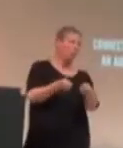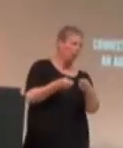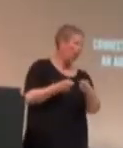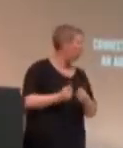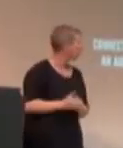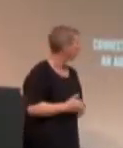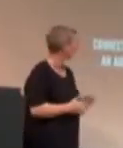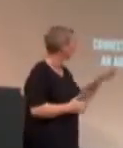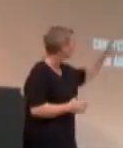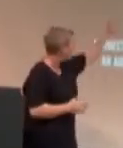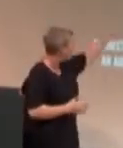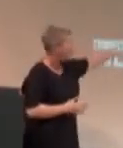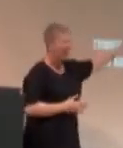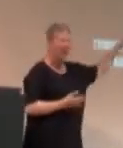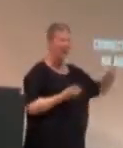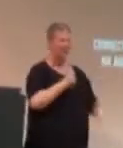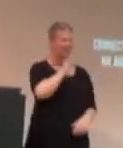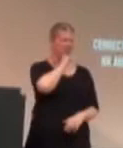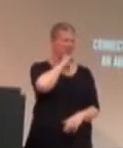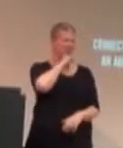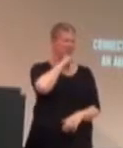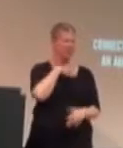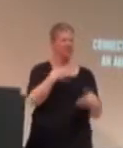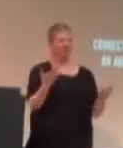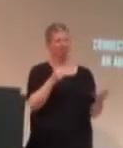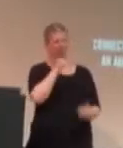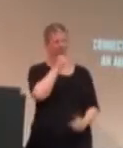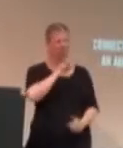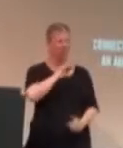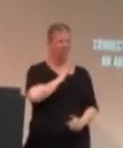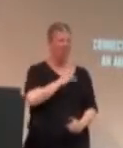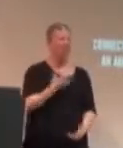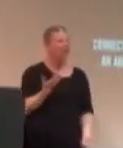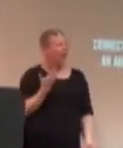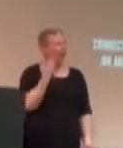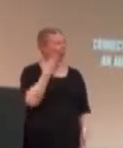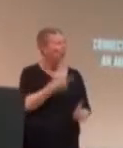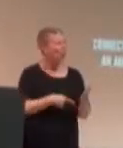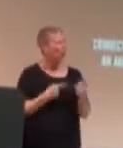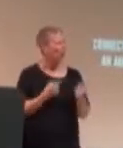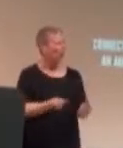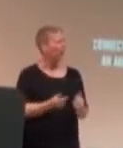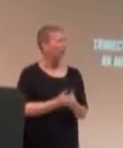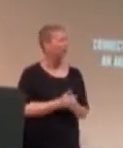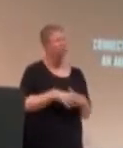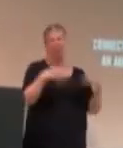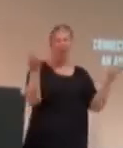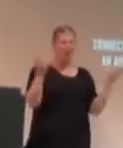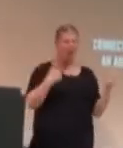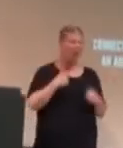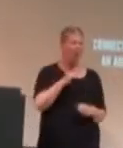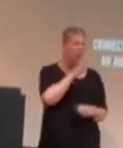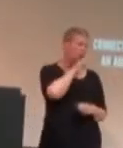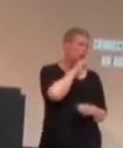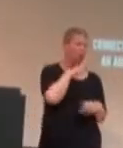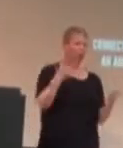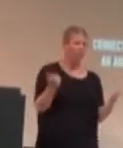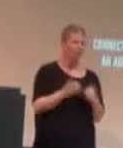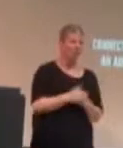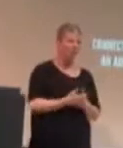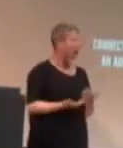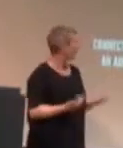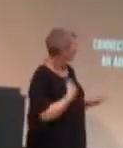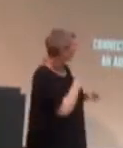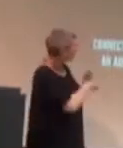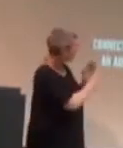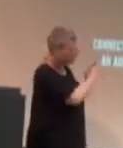this is all really messy. So, I'm actually going to... I don't even know. Um, I'll just talk, basically. So, I can't read what the